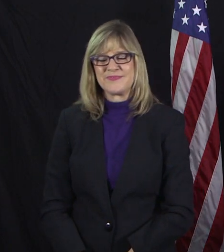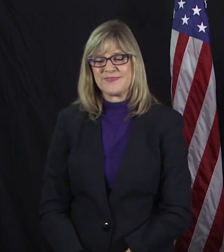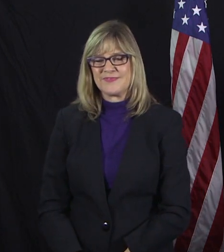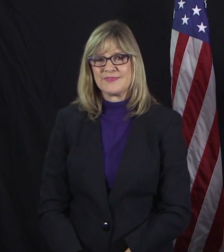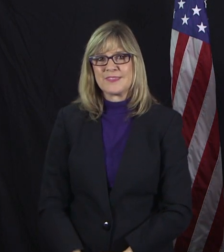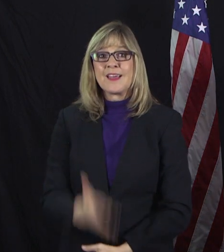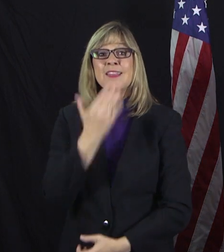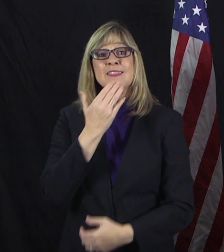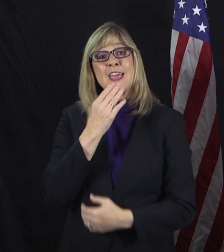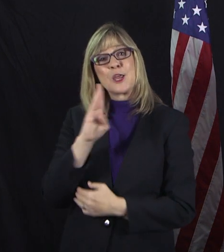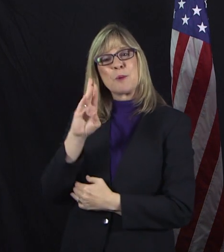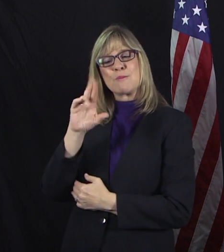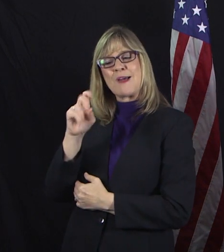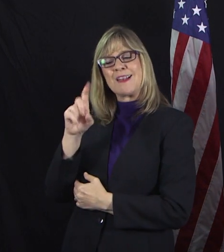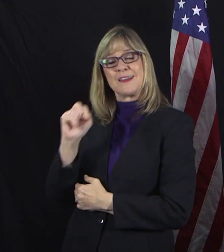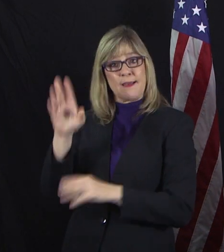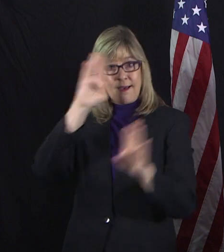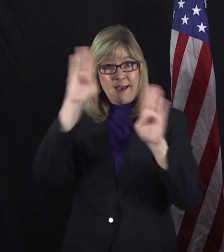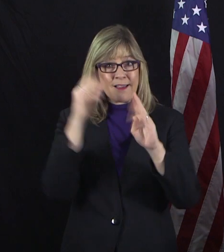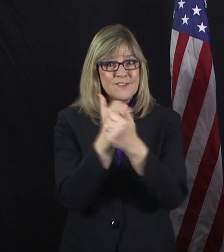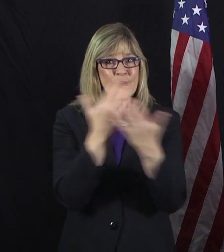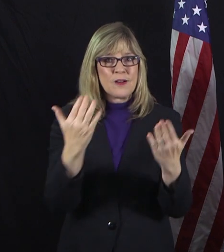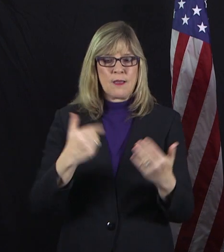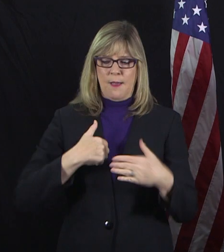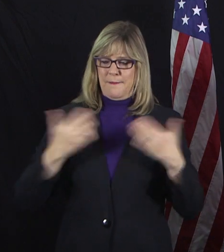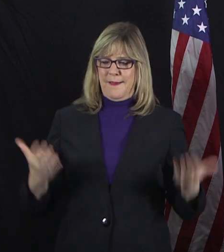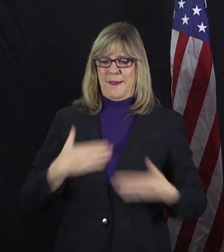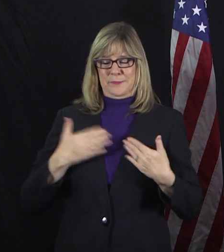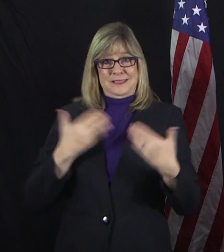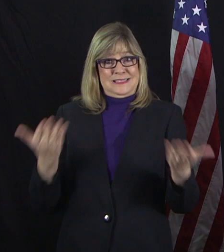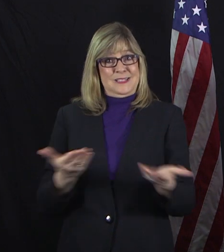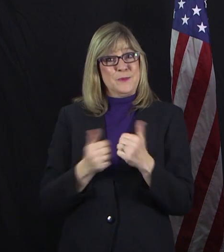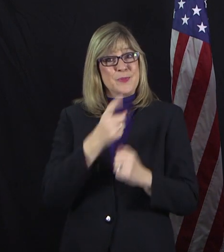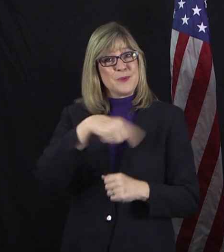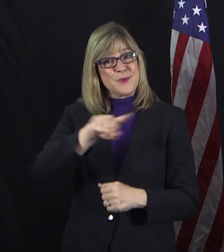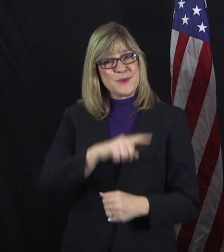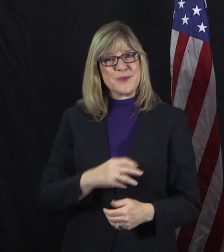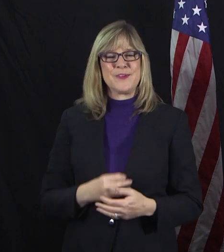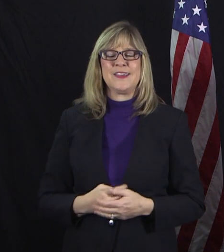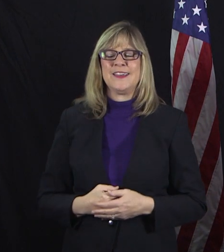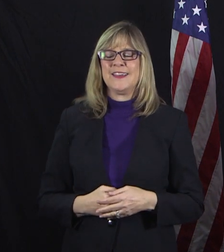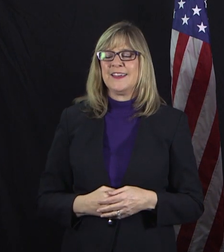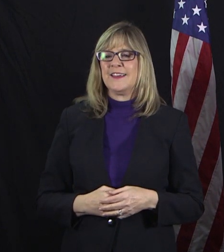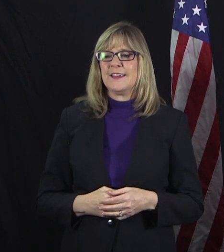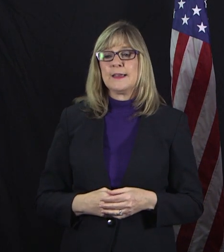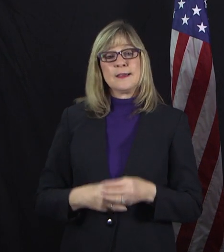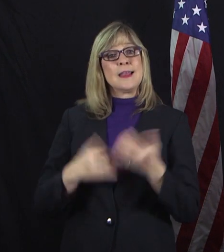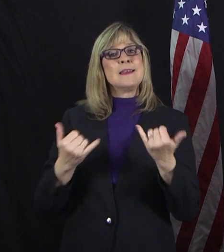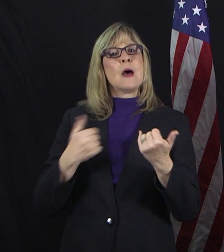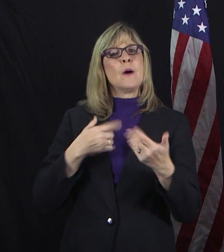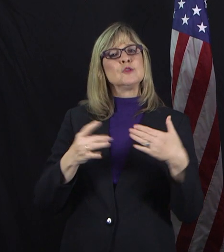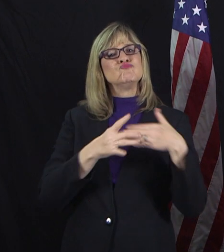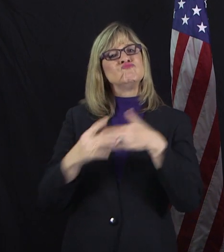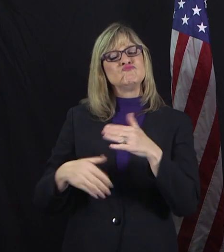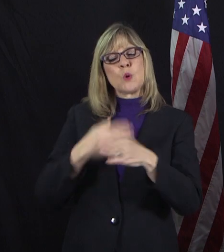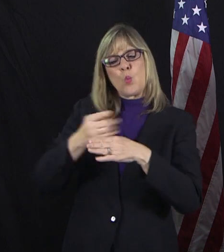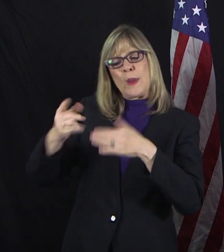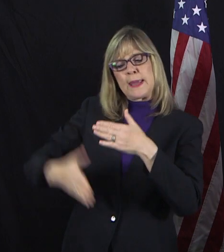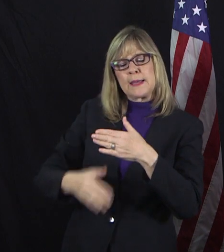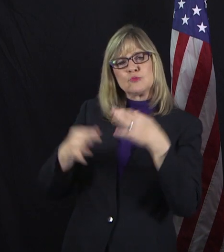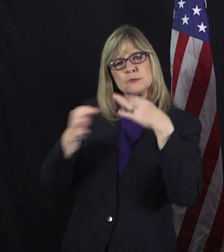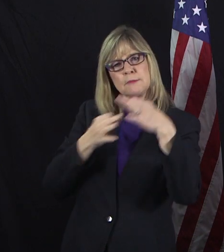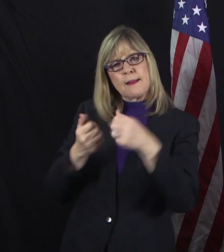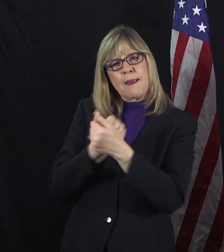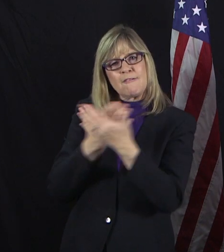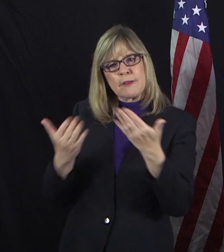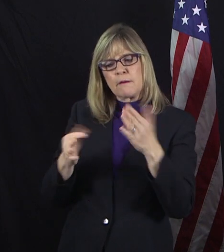Thank you, Brandon. Hi, everyone. I am so happy to be with you here tonight. I would like to lead us into the weekend telling you about